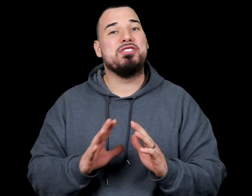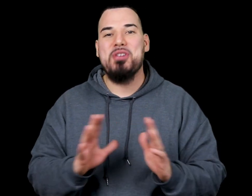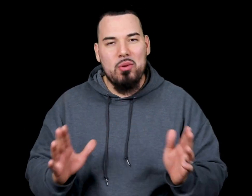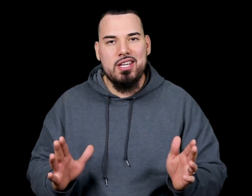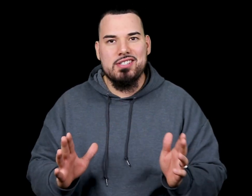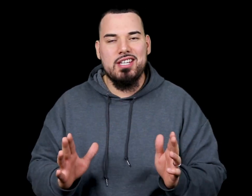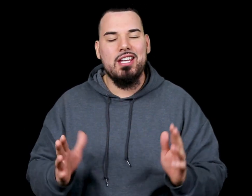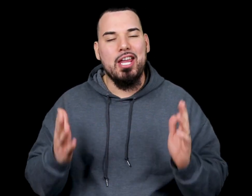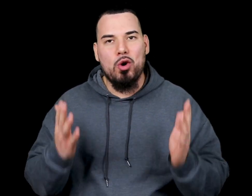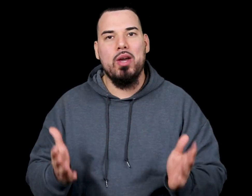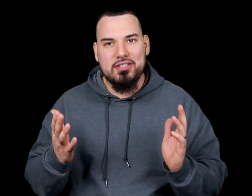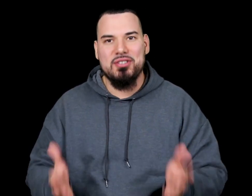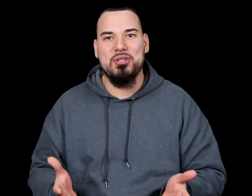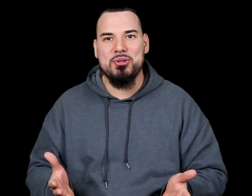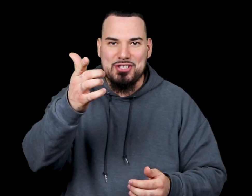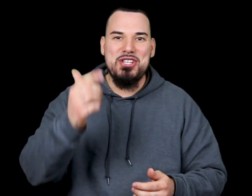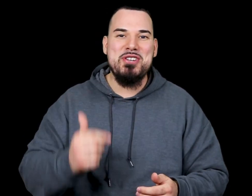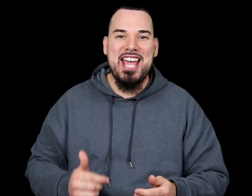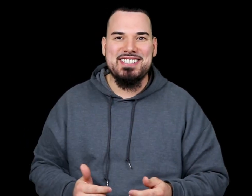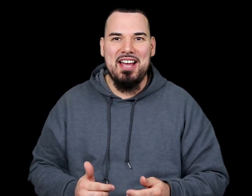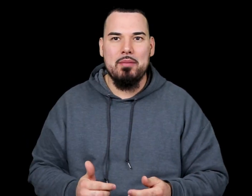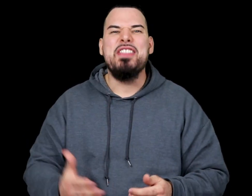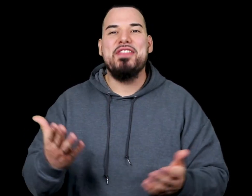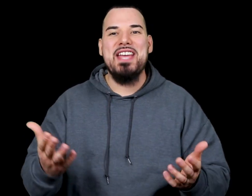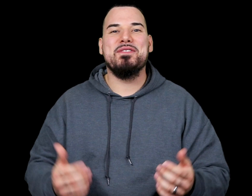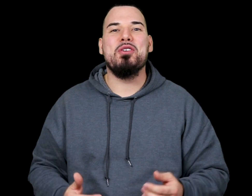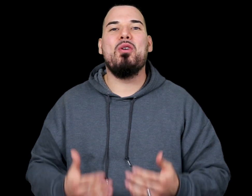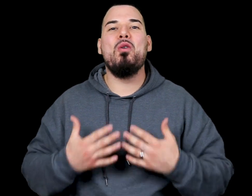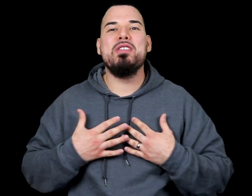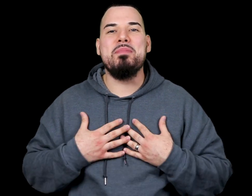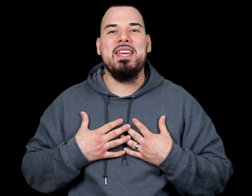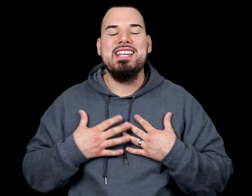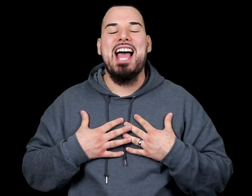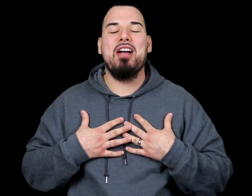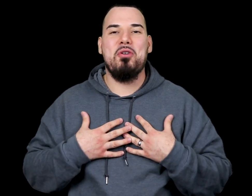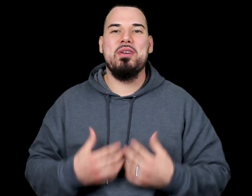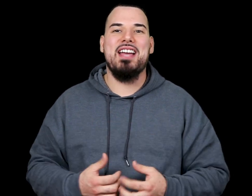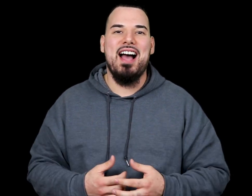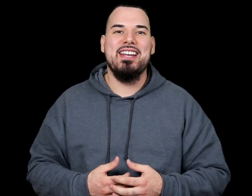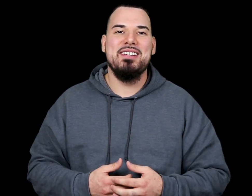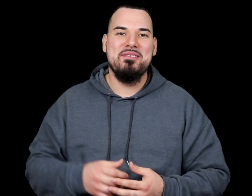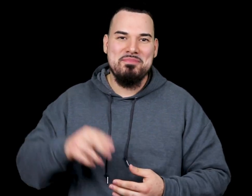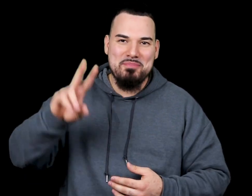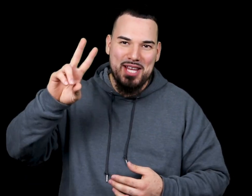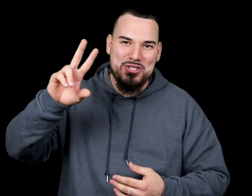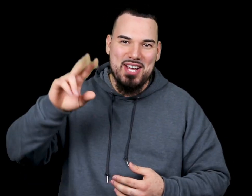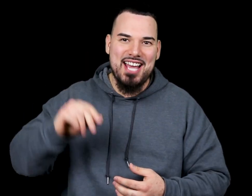It's so easy and quick to do. I'll see you next time. And thanks for growing with me as I grow with God. Bless you guys.